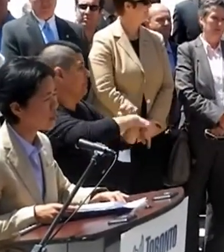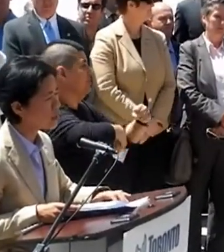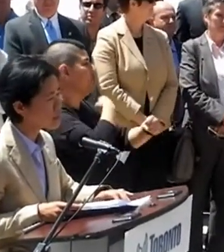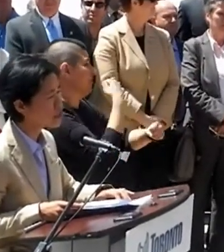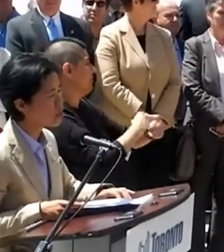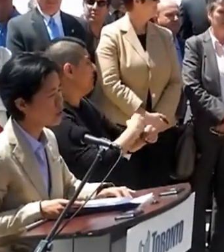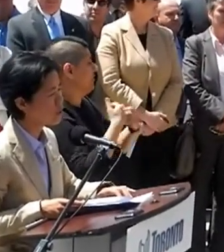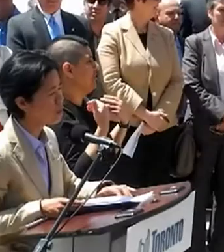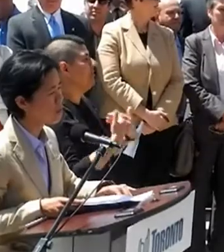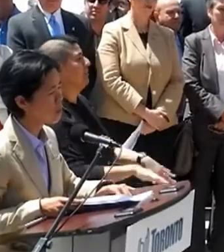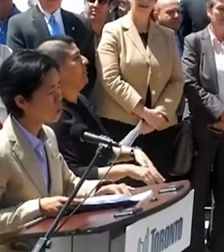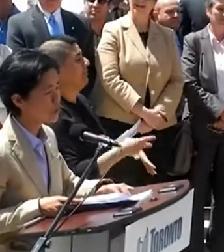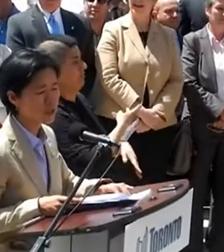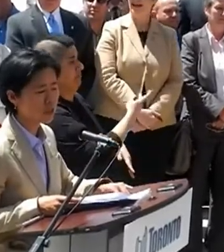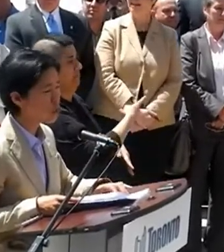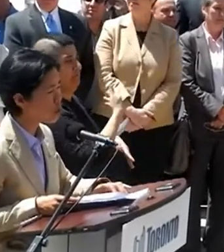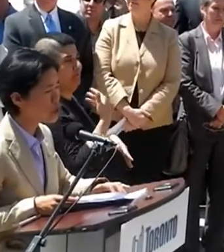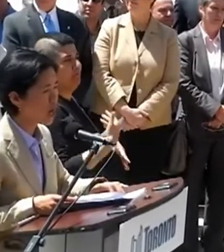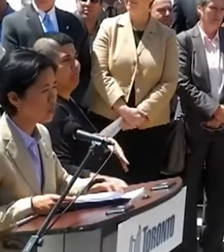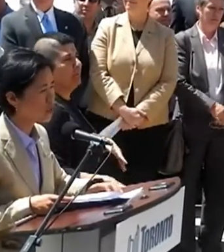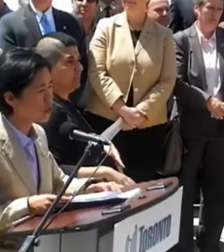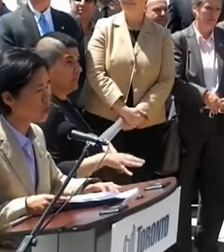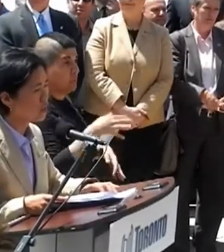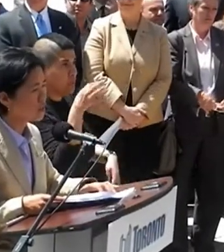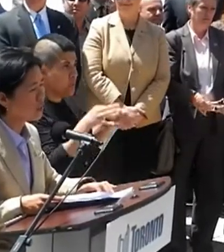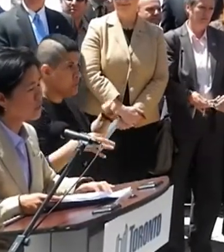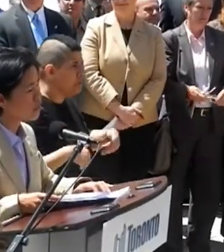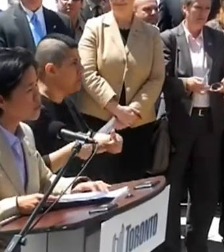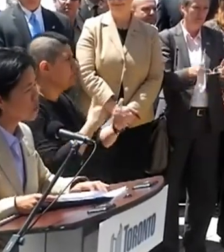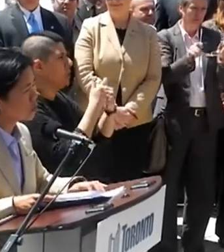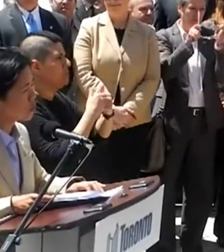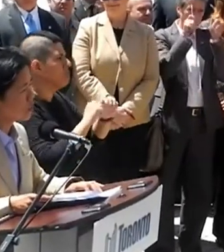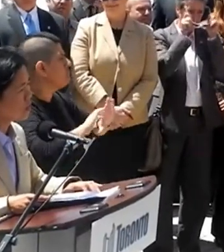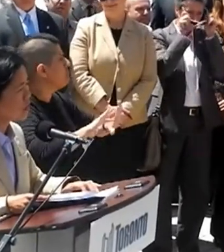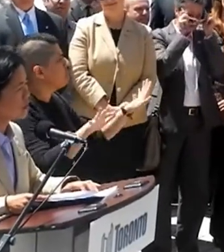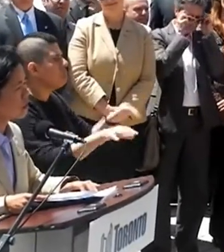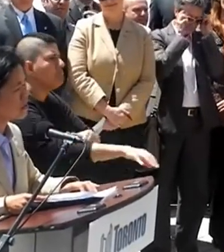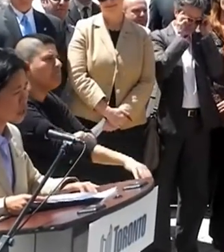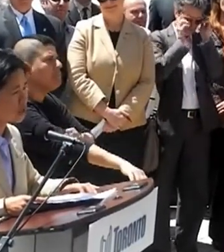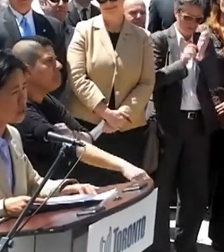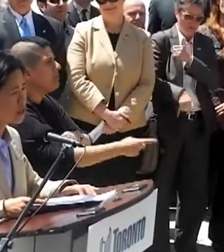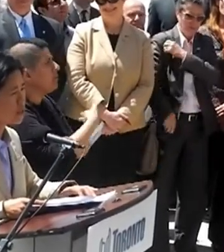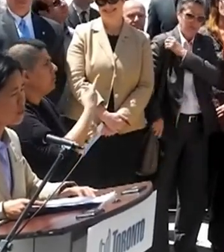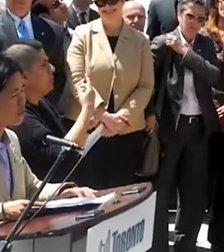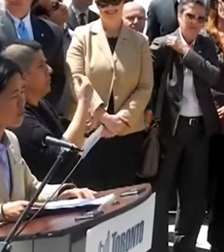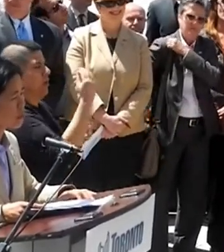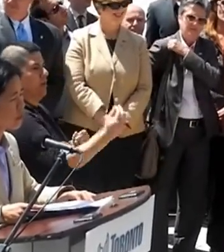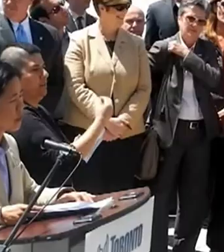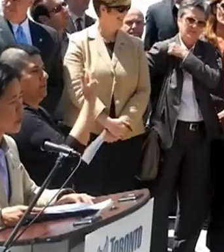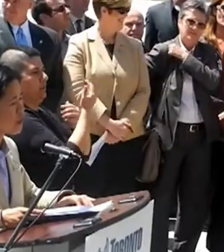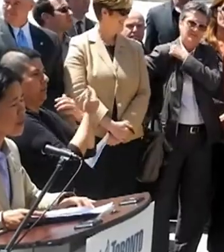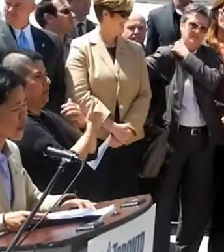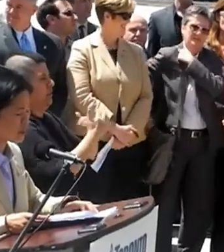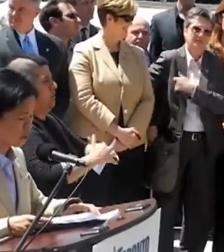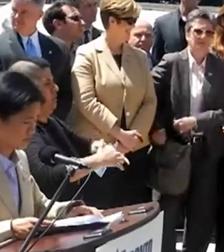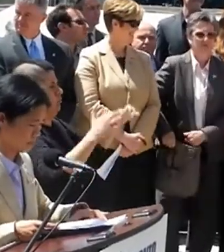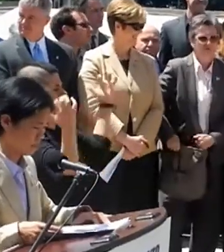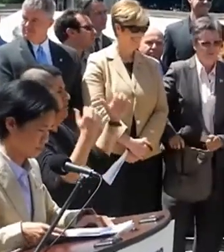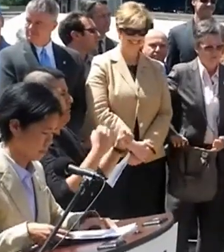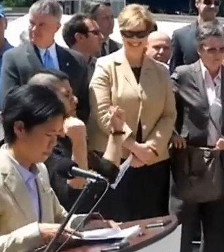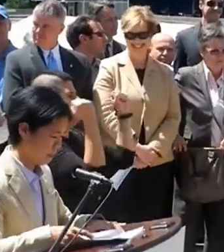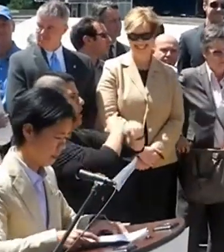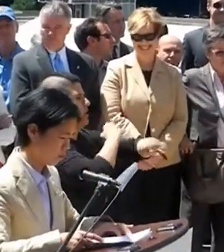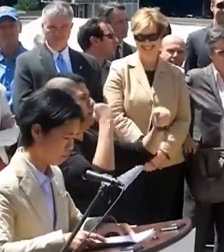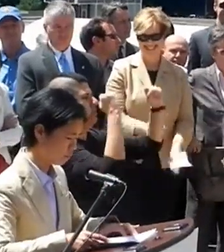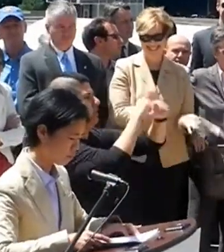And they did so without a court challenge. They did so in the Ontario Legislative Assembly, and we thank them.